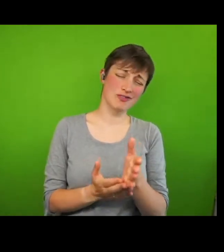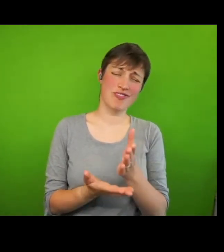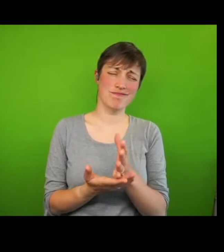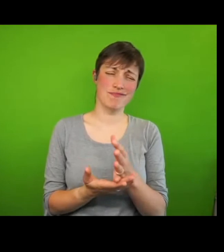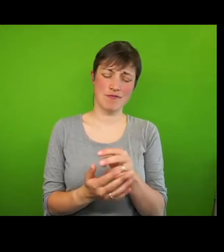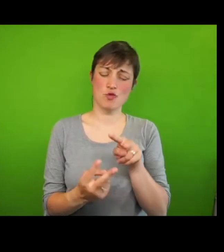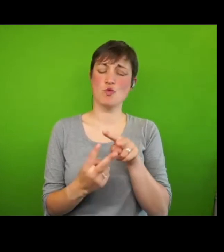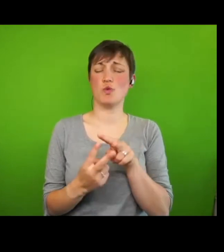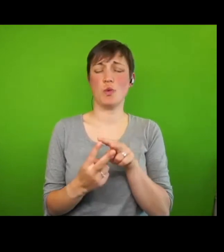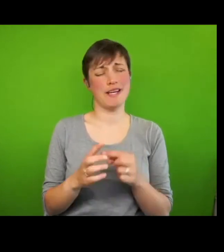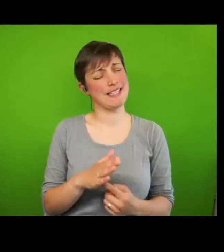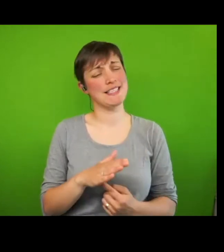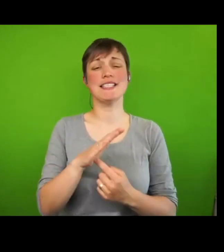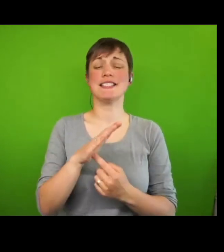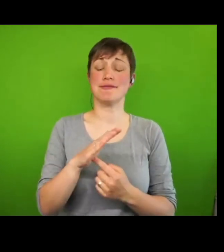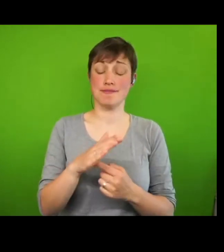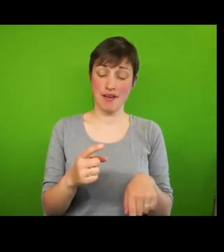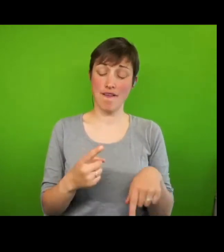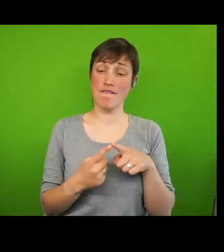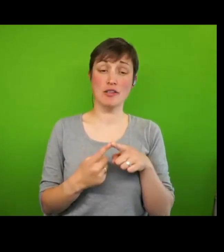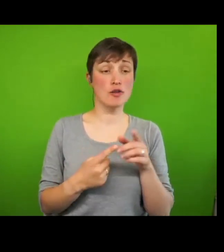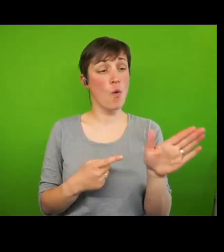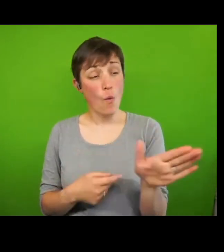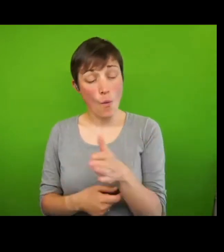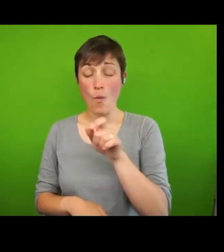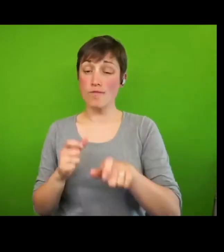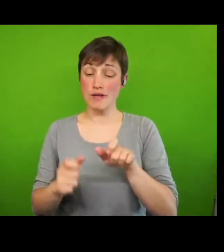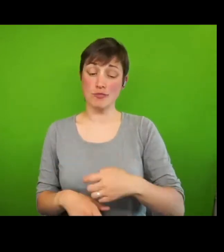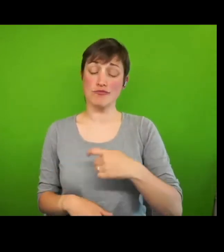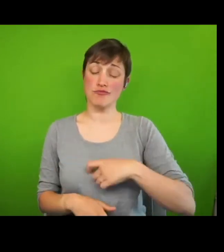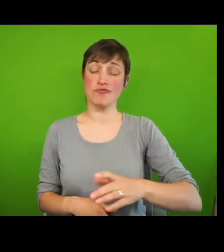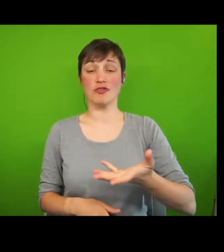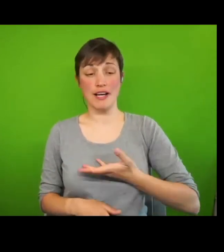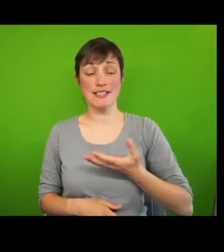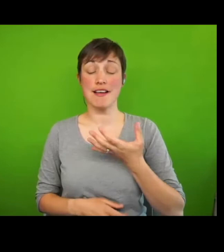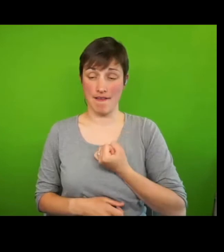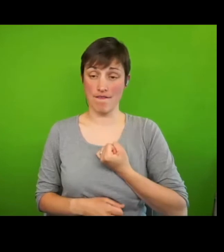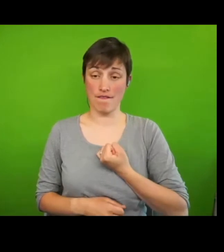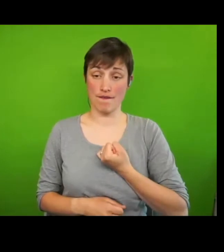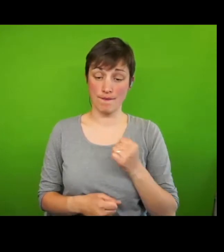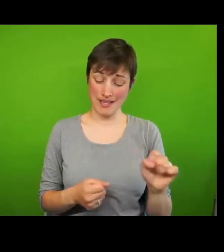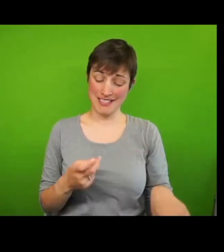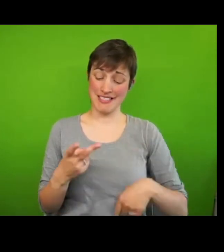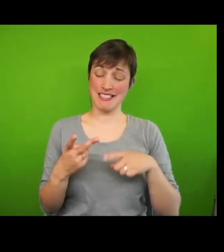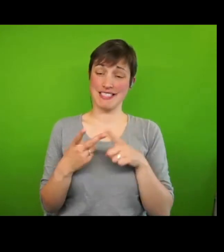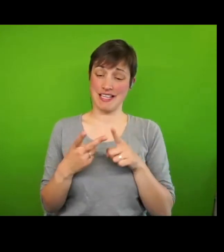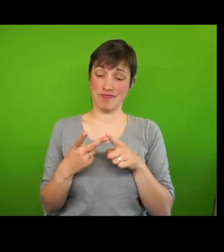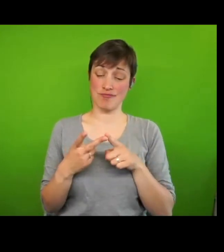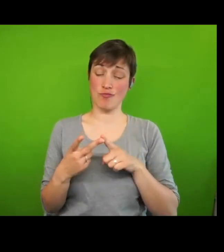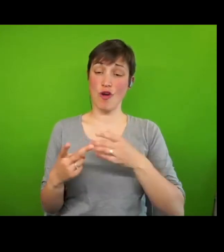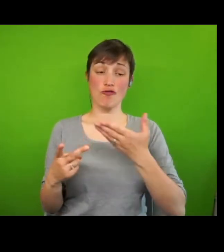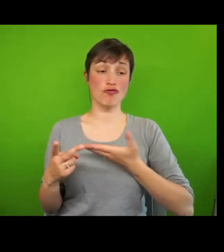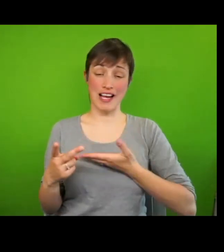First, that all people have human rights. And secondly, that for each right, there is a corresponding duty